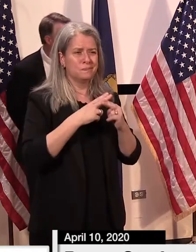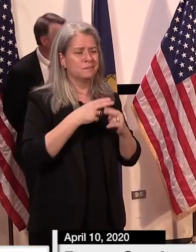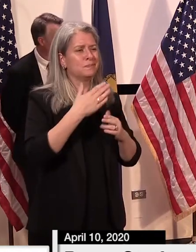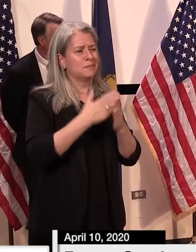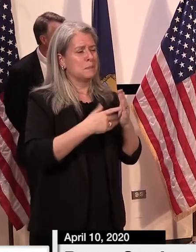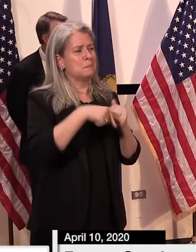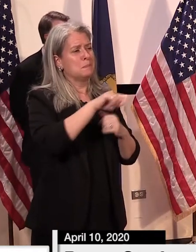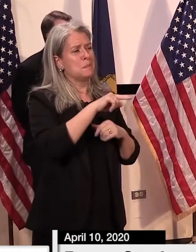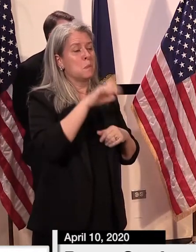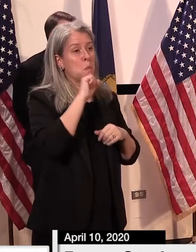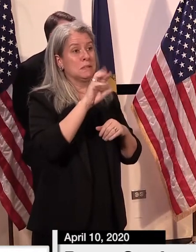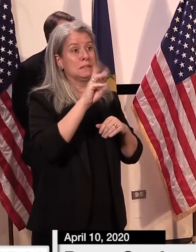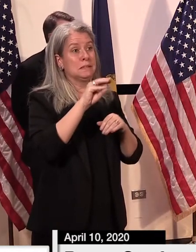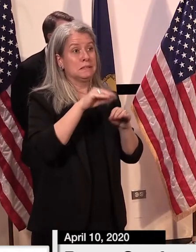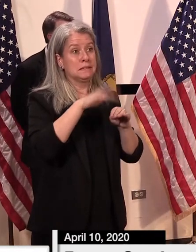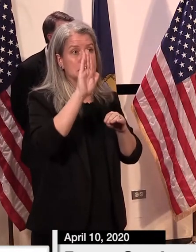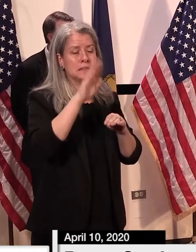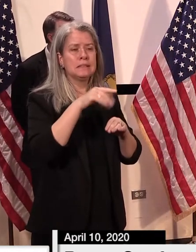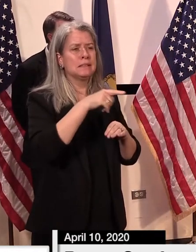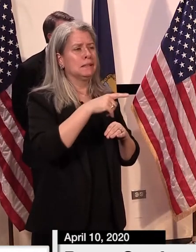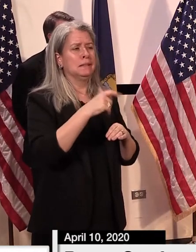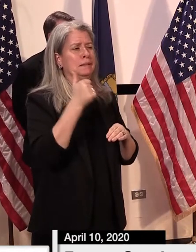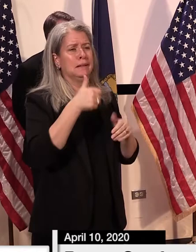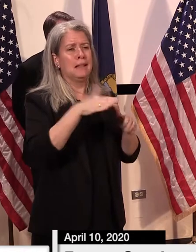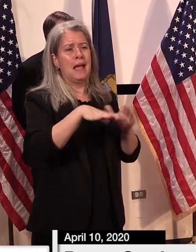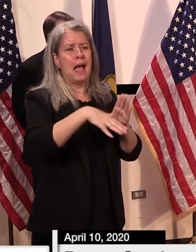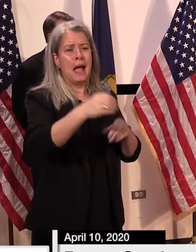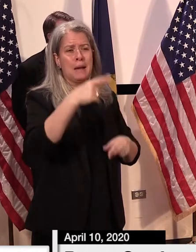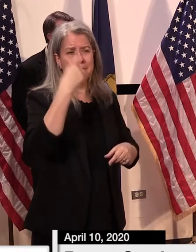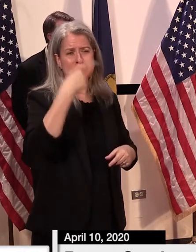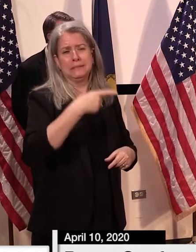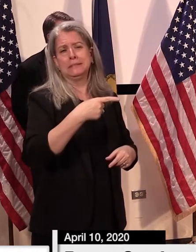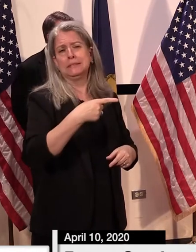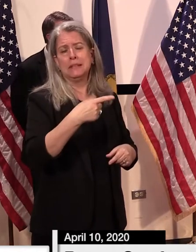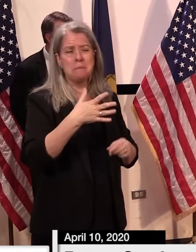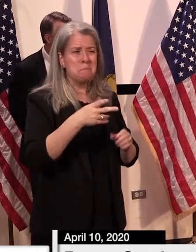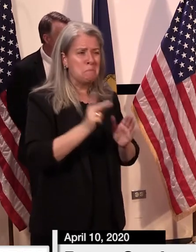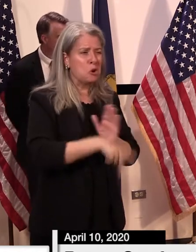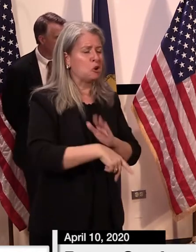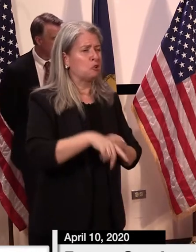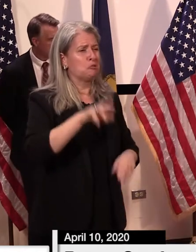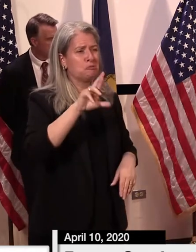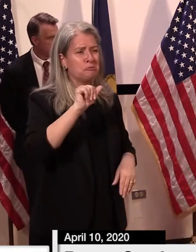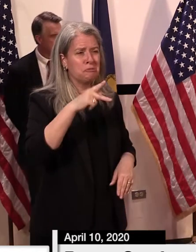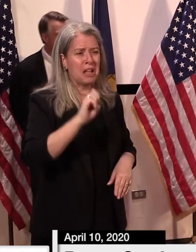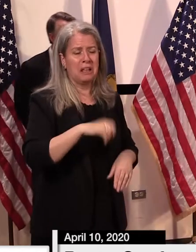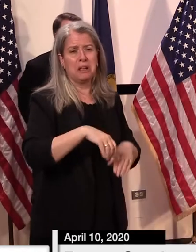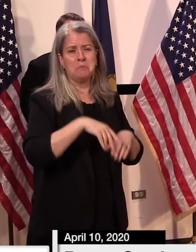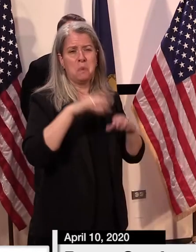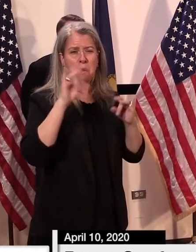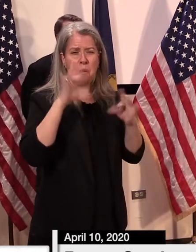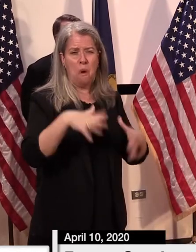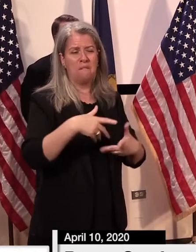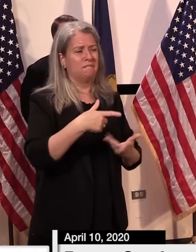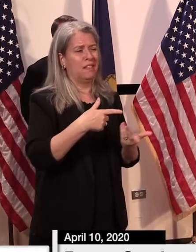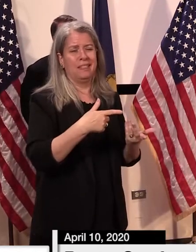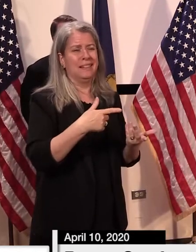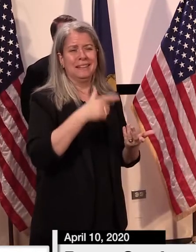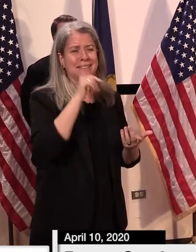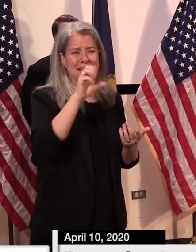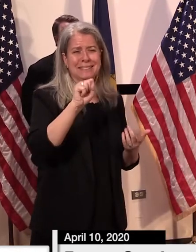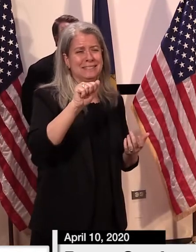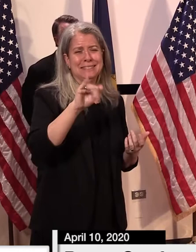not releasing people from prison i was just wondering if there was um what about people who might be pre